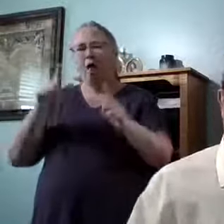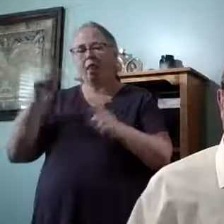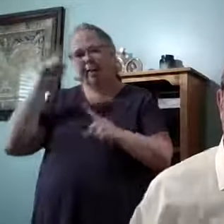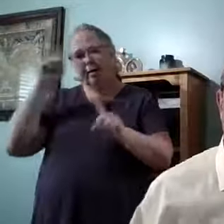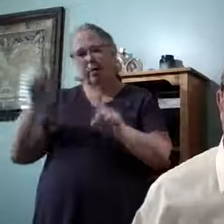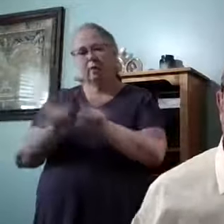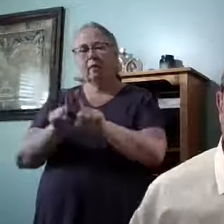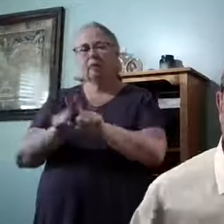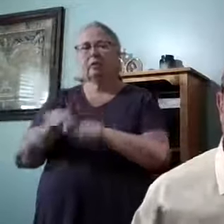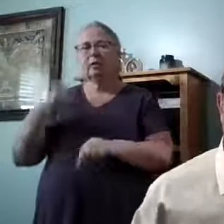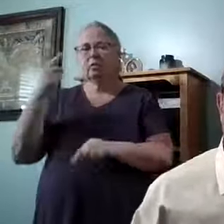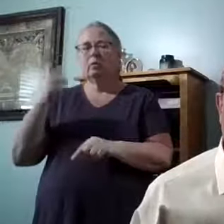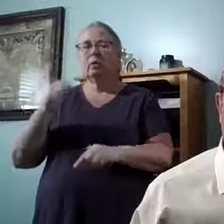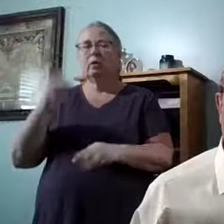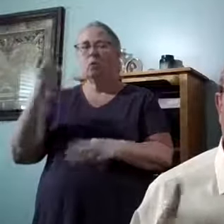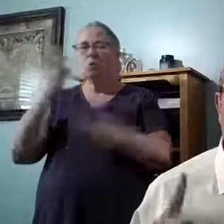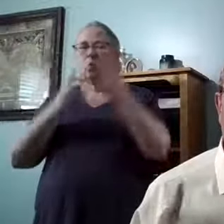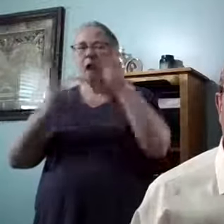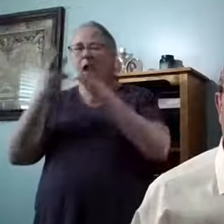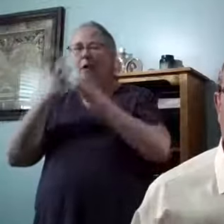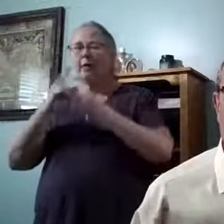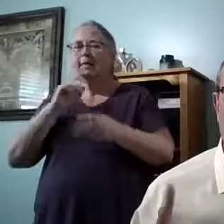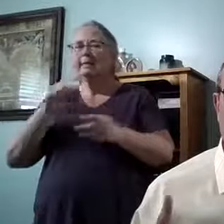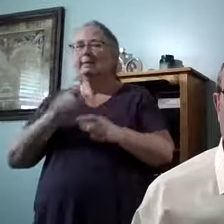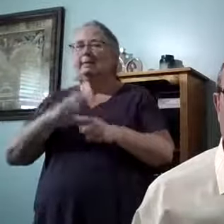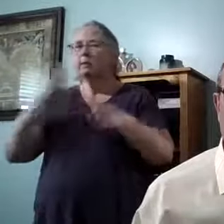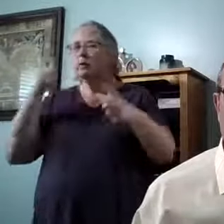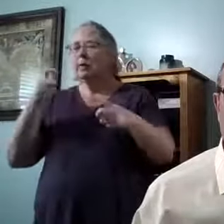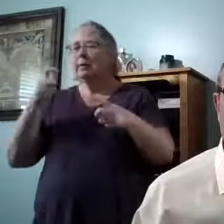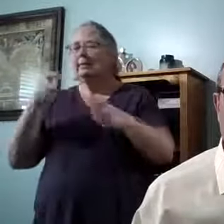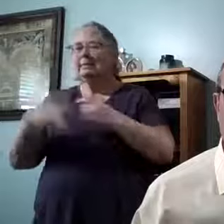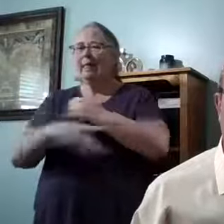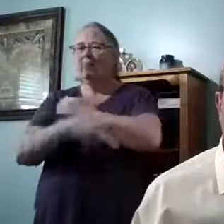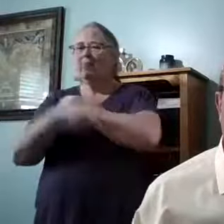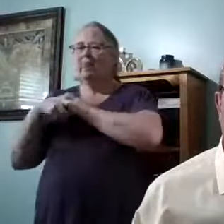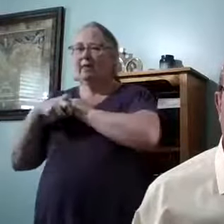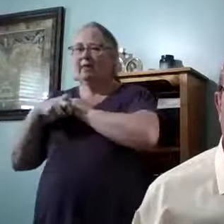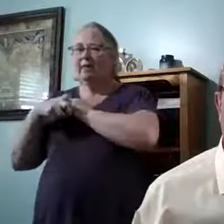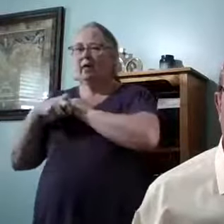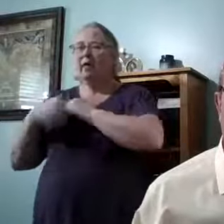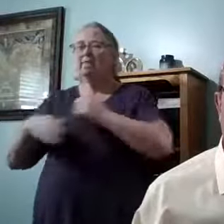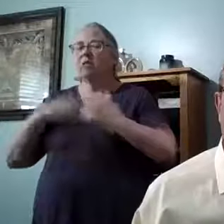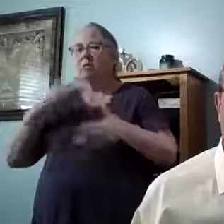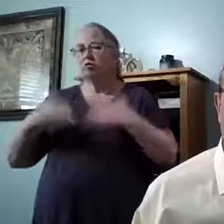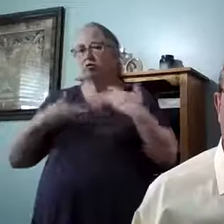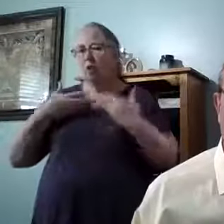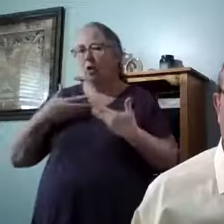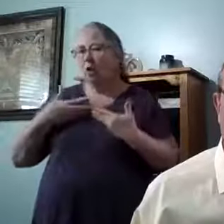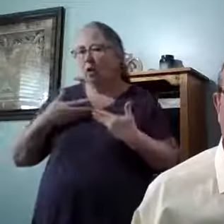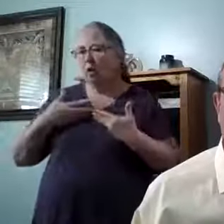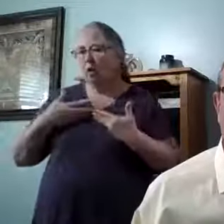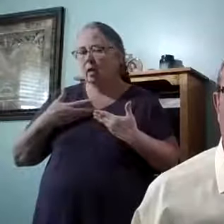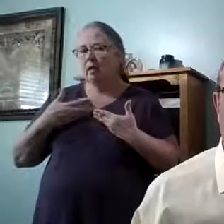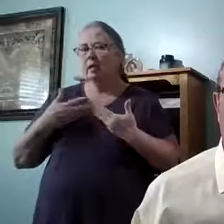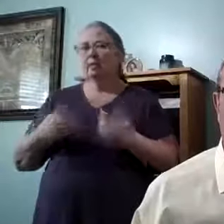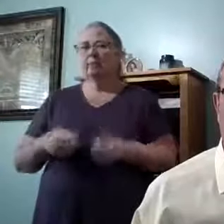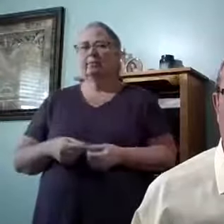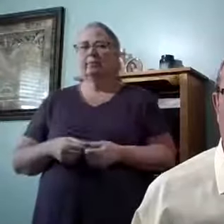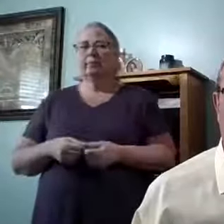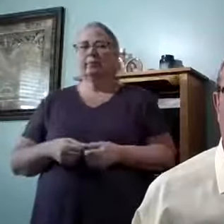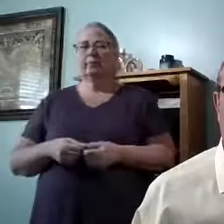this one fact. Worry is the greatest thief of joy. What is, you know,